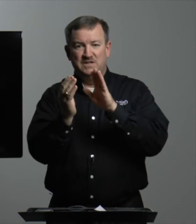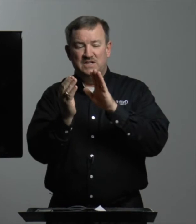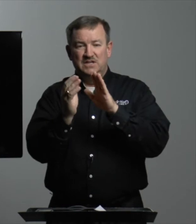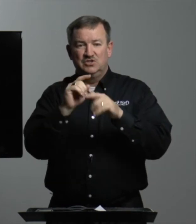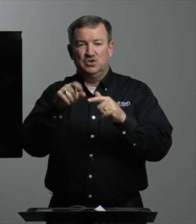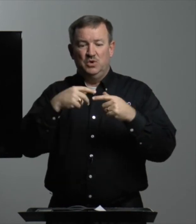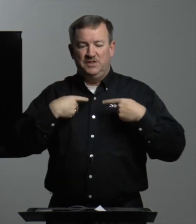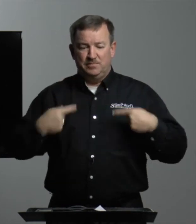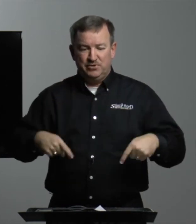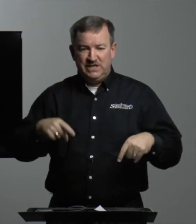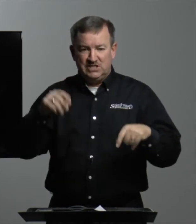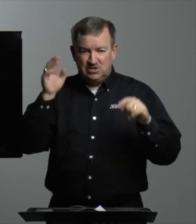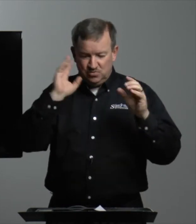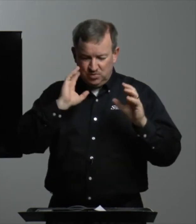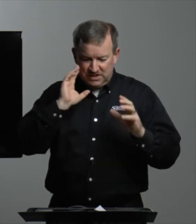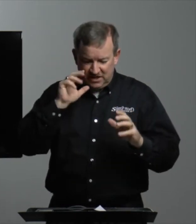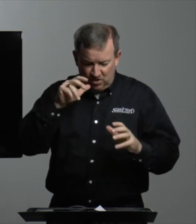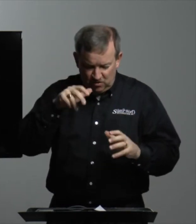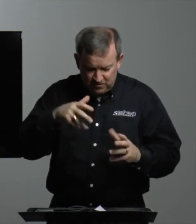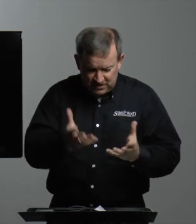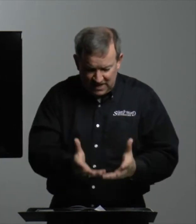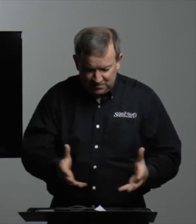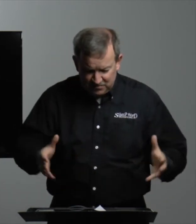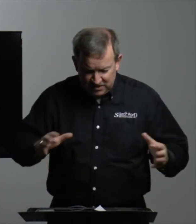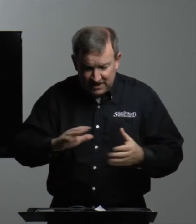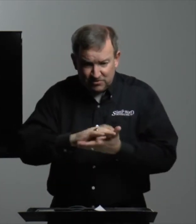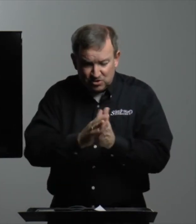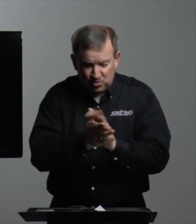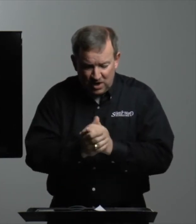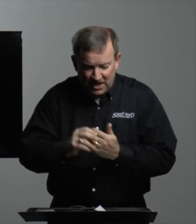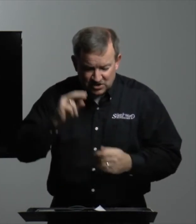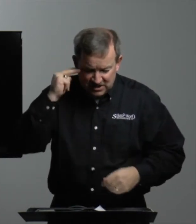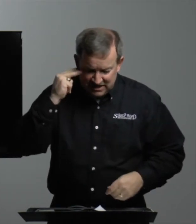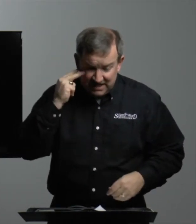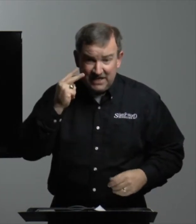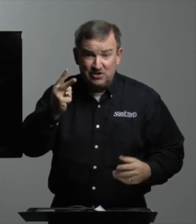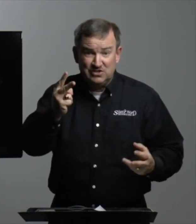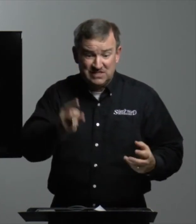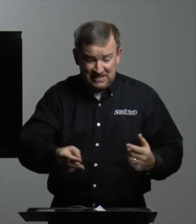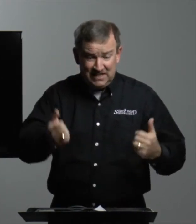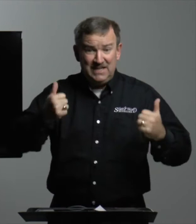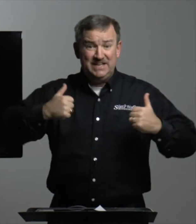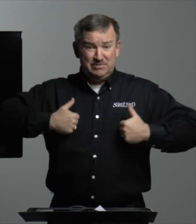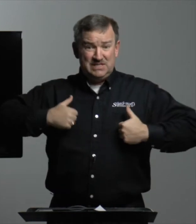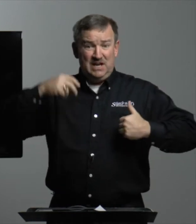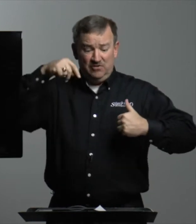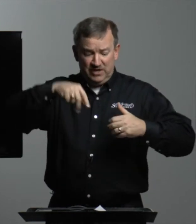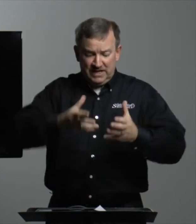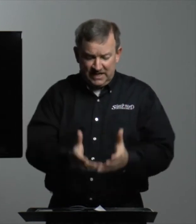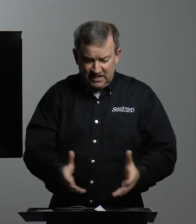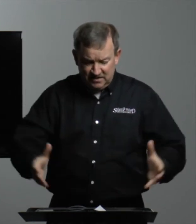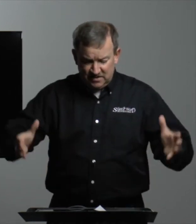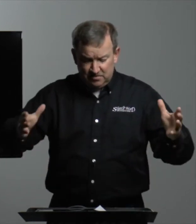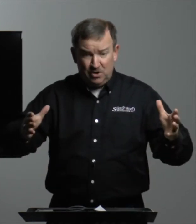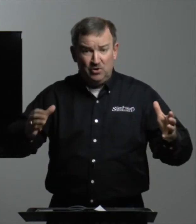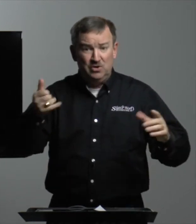So when the priest would get over top of the laver to wash, he could see himself in the bowl